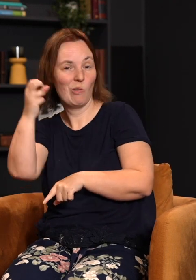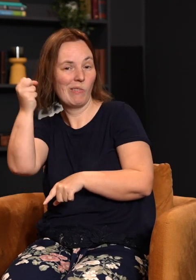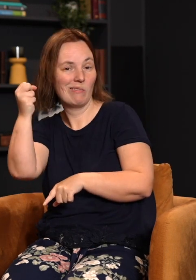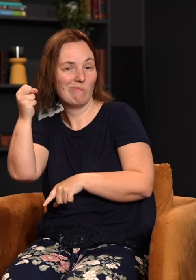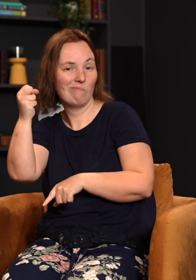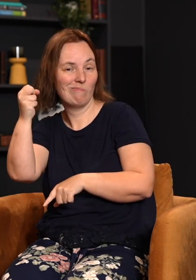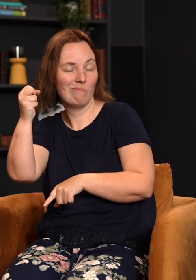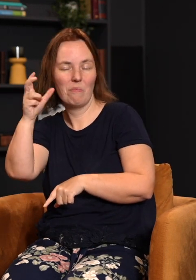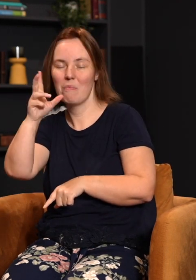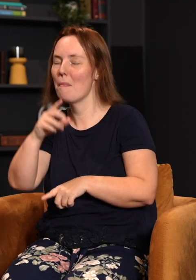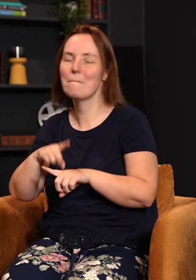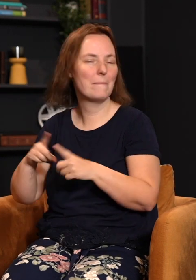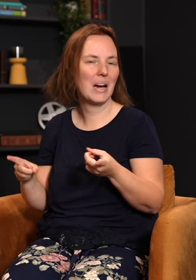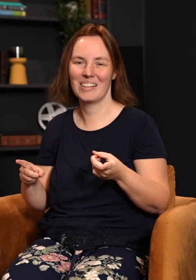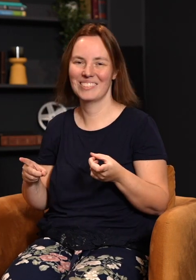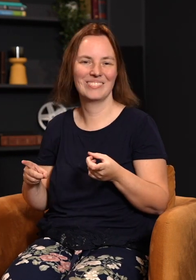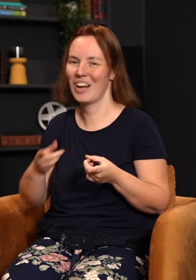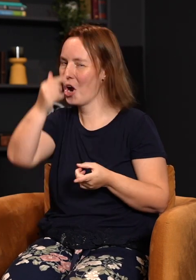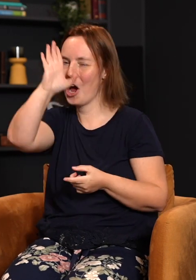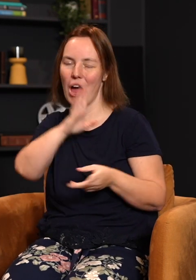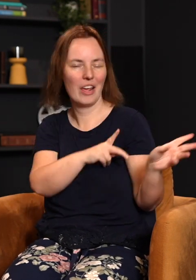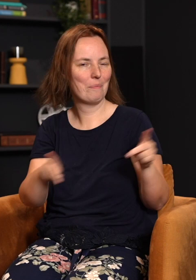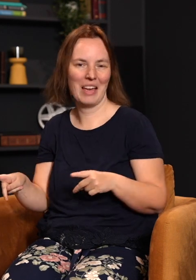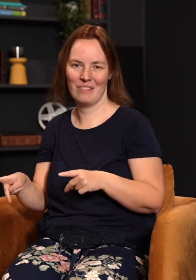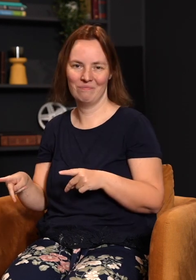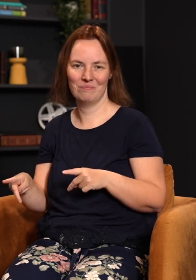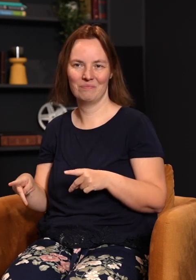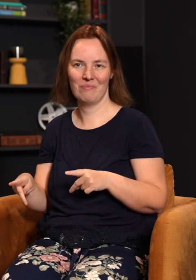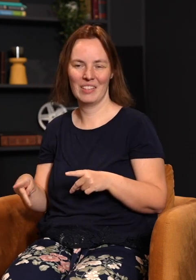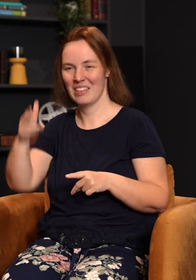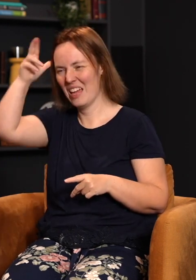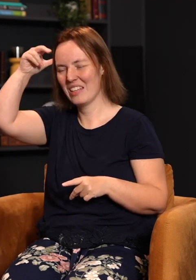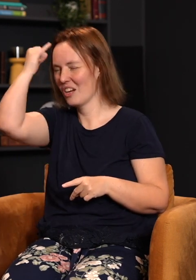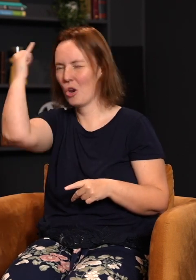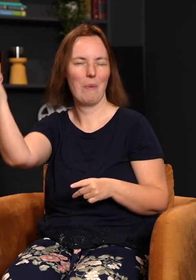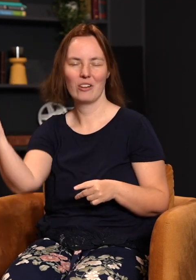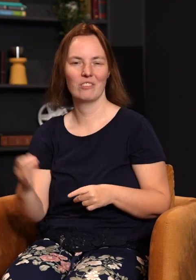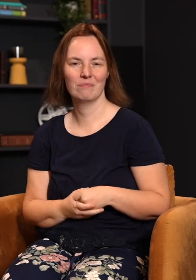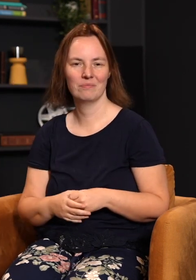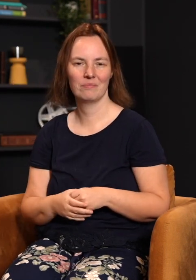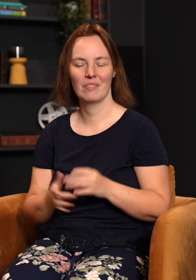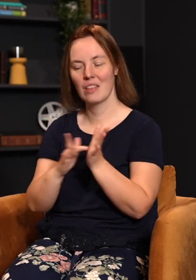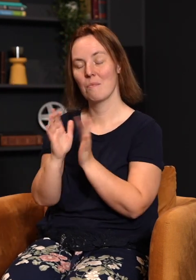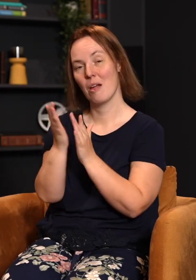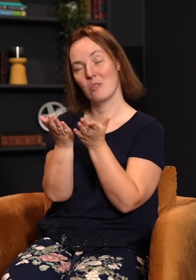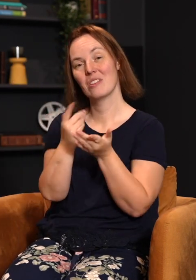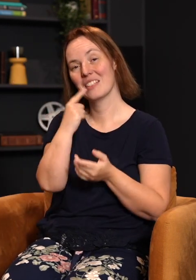God can move. But we know in reading the Scriptures that God actually had a plan that Satan could never imagine. The Bible says in 1 Corinthians 2,